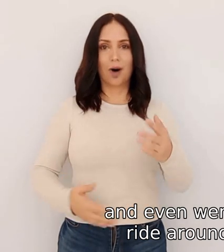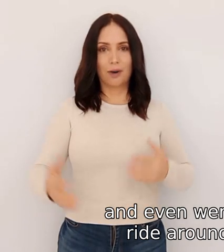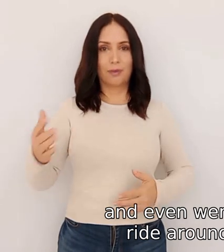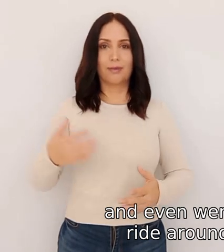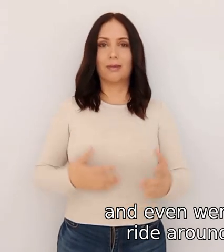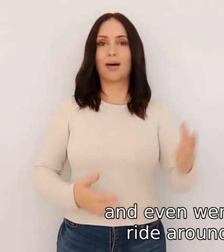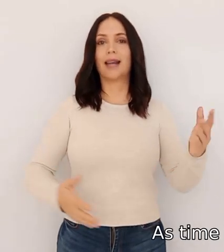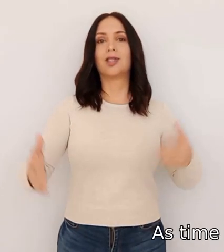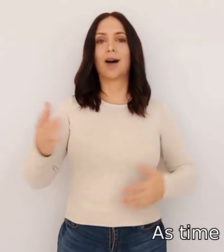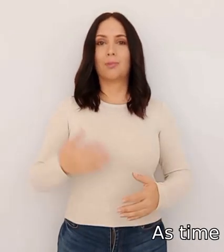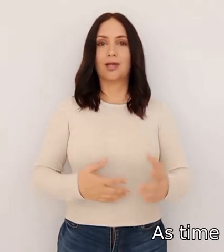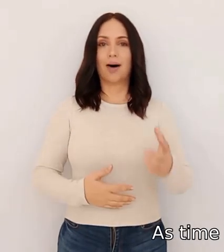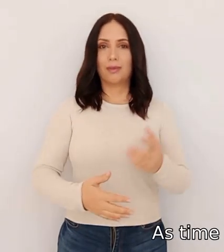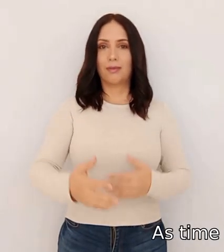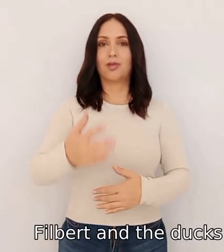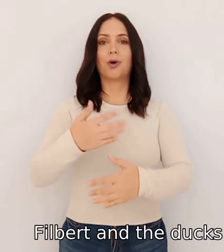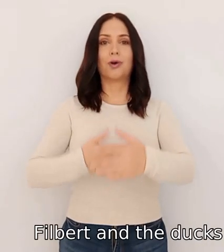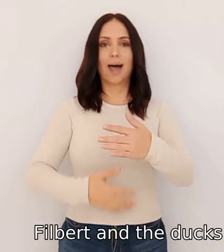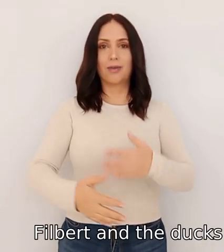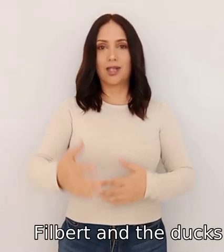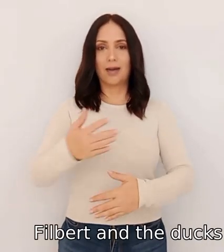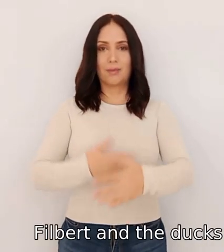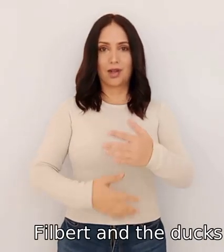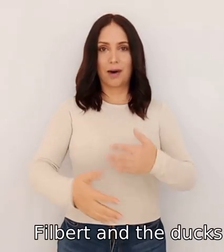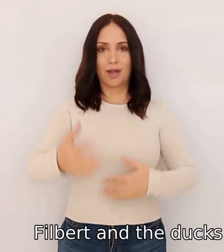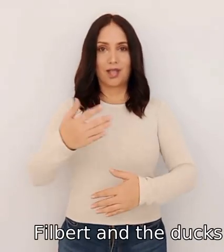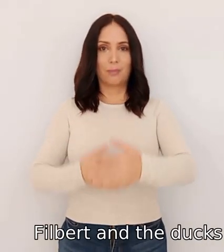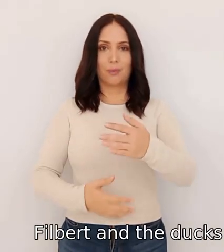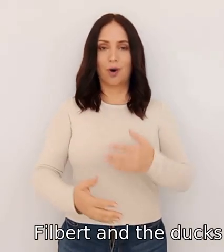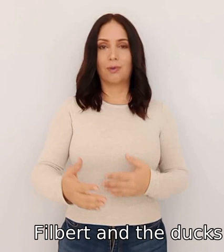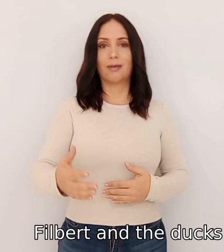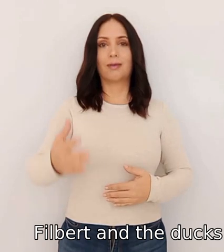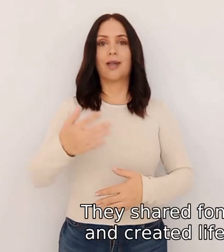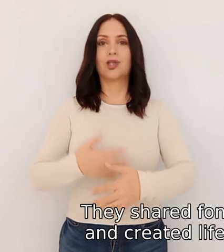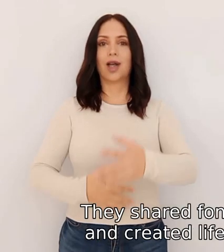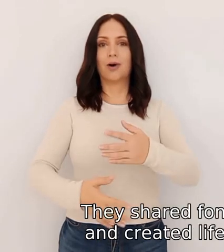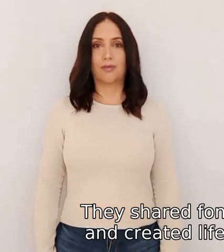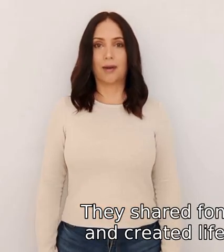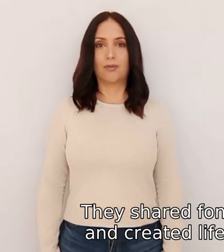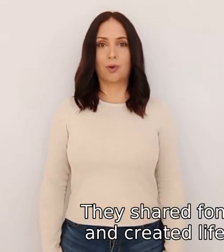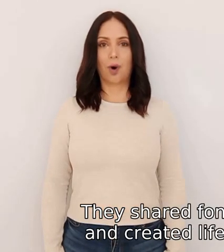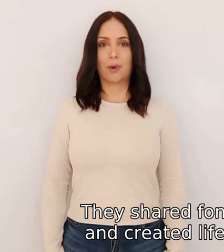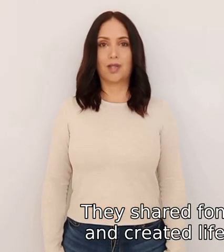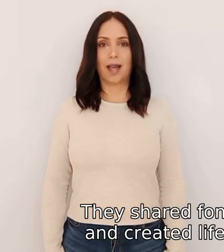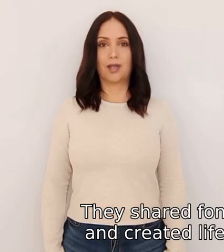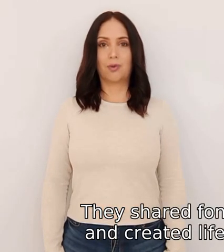flarm as time went on filbert and the ducks became inseparable they shared fonderful moments and